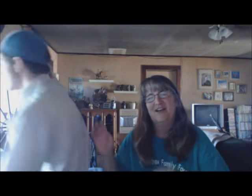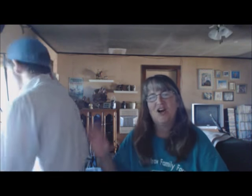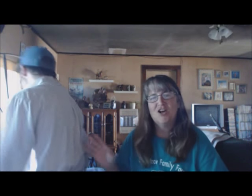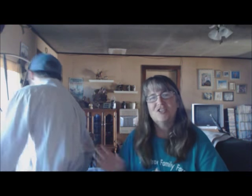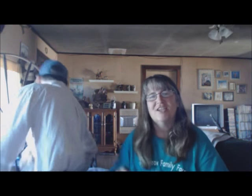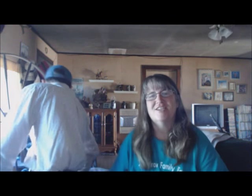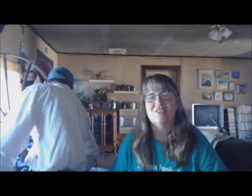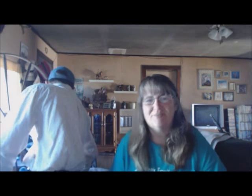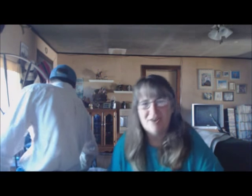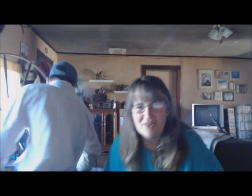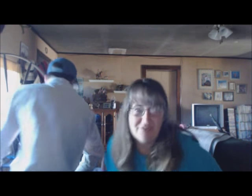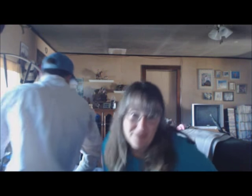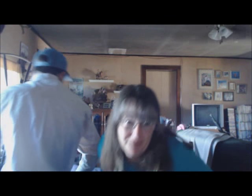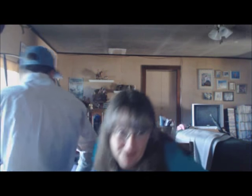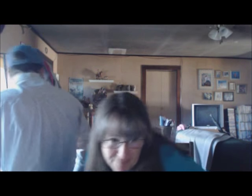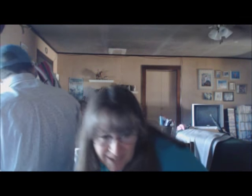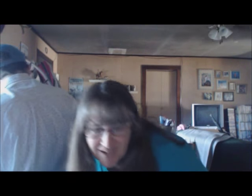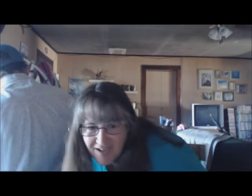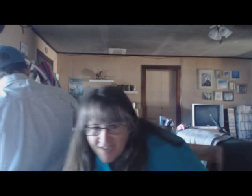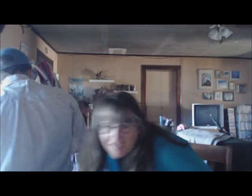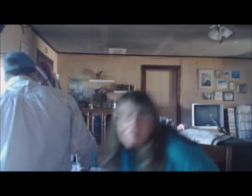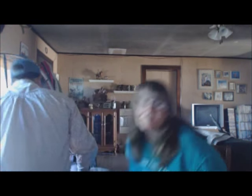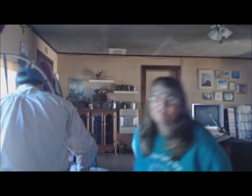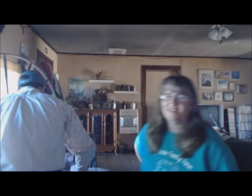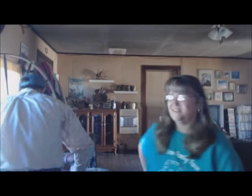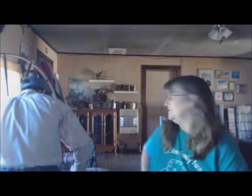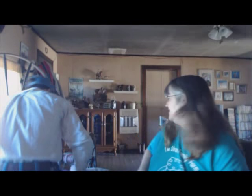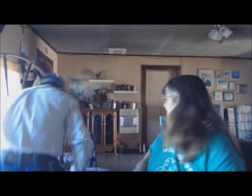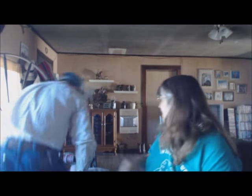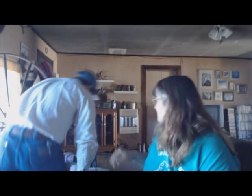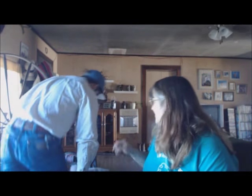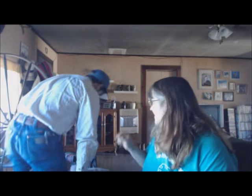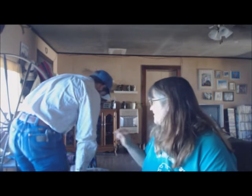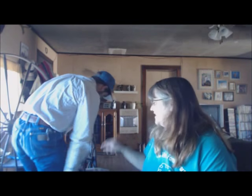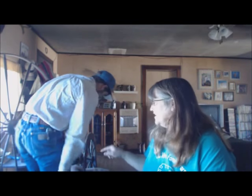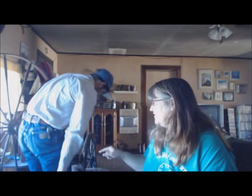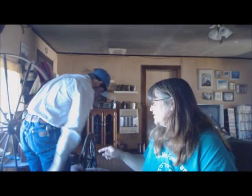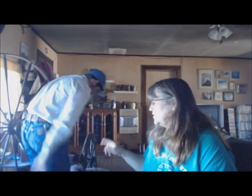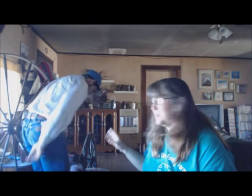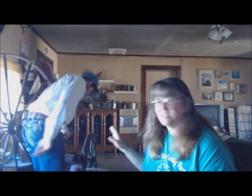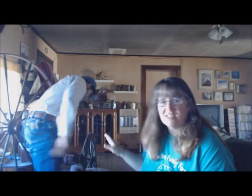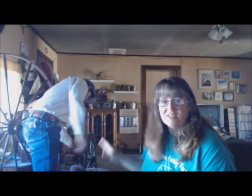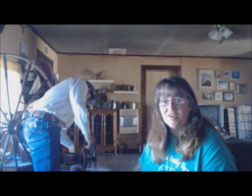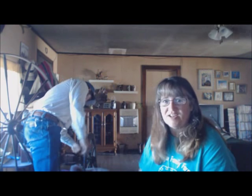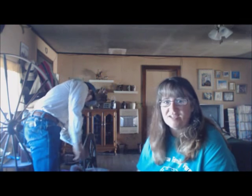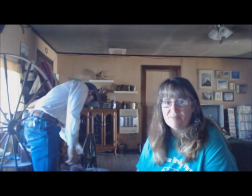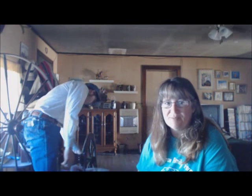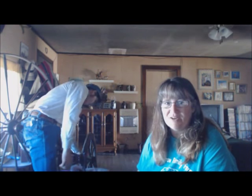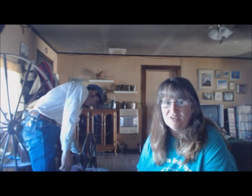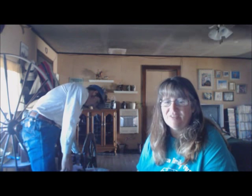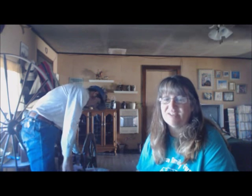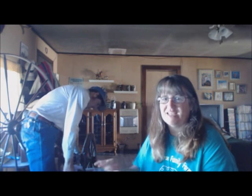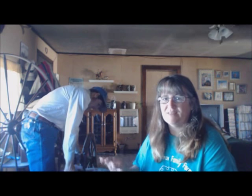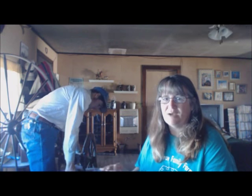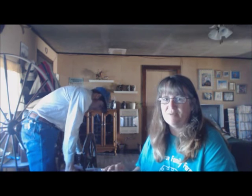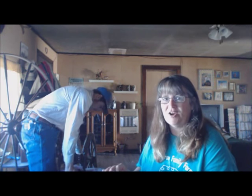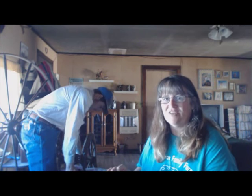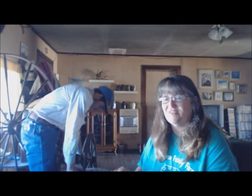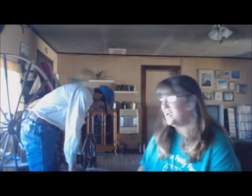Now, RJ is going to be our lovely model because I don't want to have to take it off this wheel because this is very temperamental, and if I take the bobbin off,